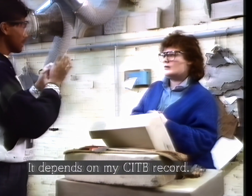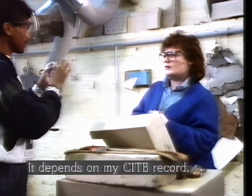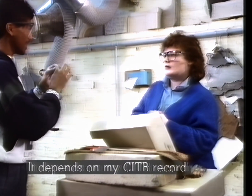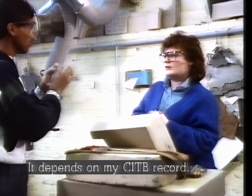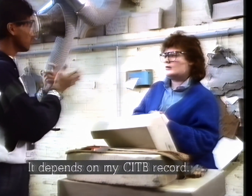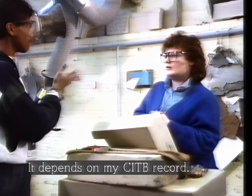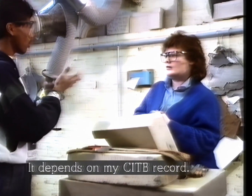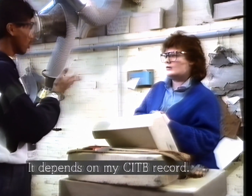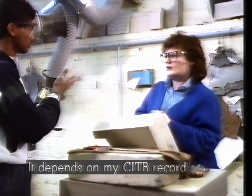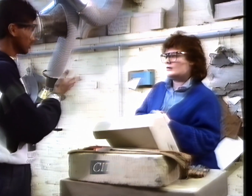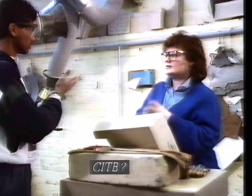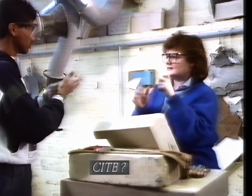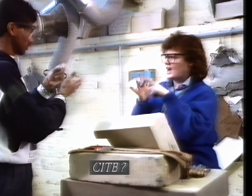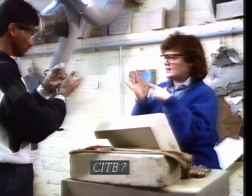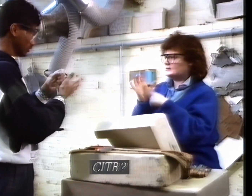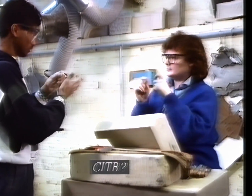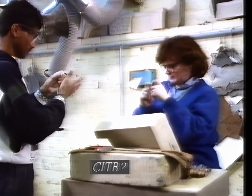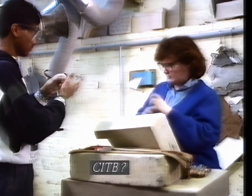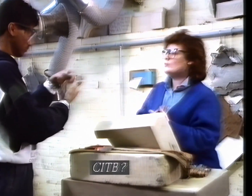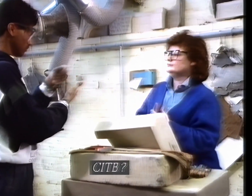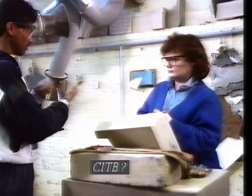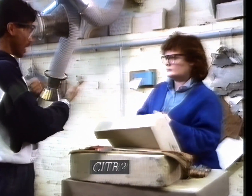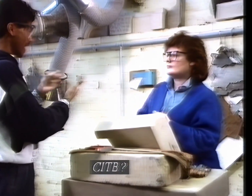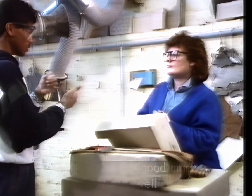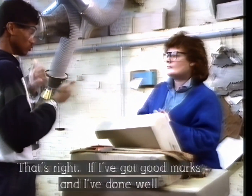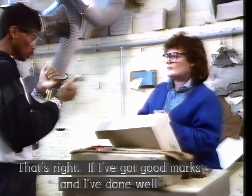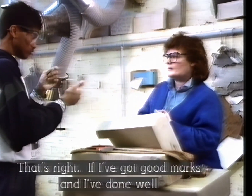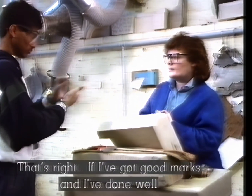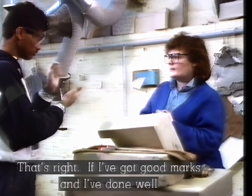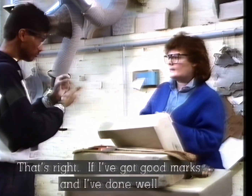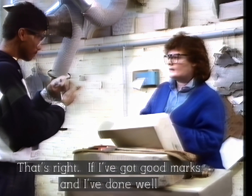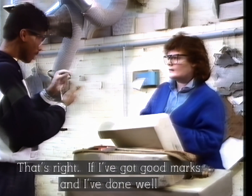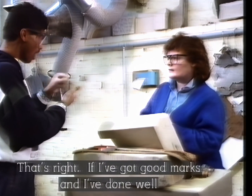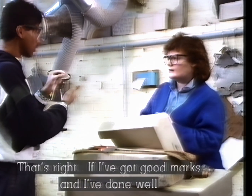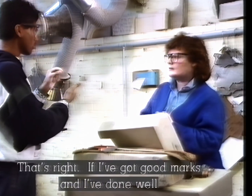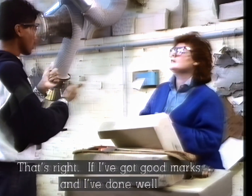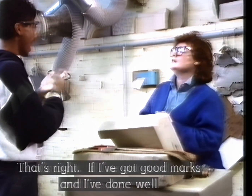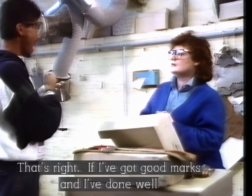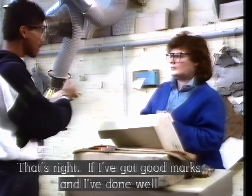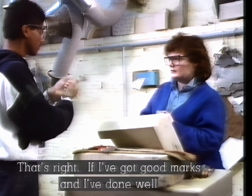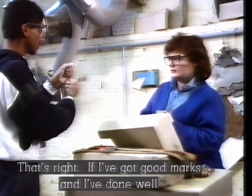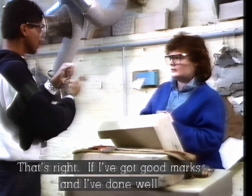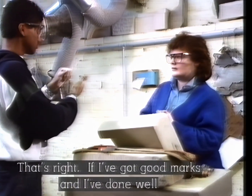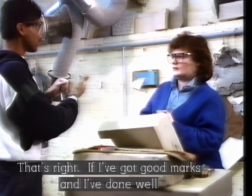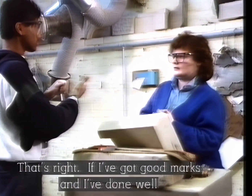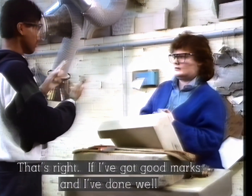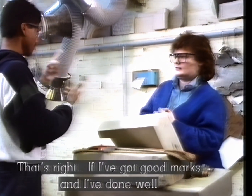depends on my CITB record. CITB? That's right. And if I've got good marks and I've been